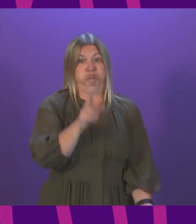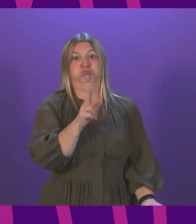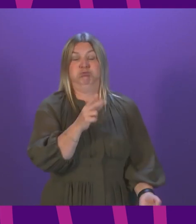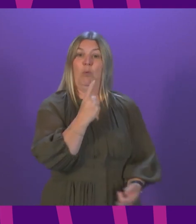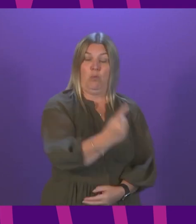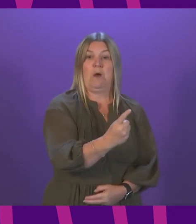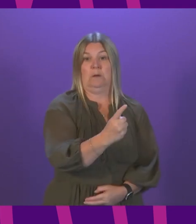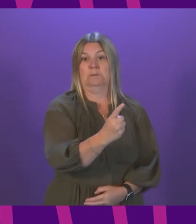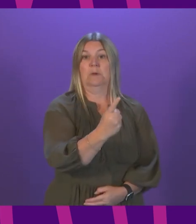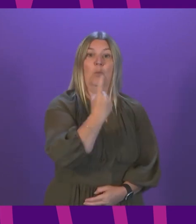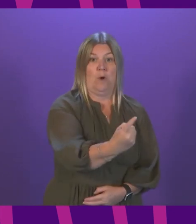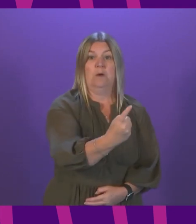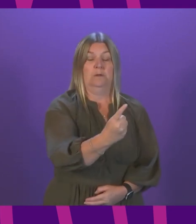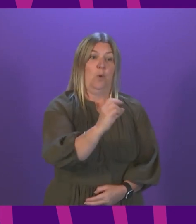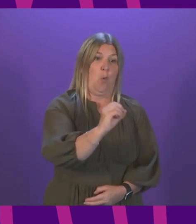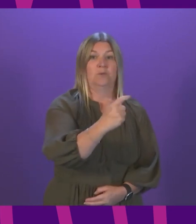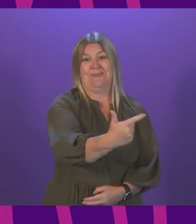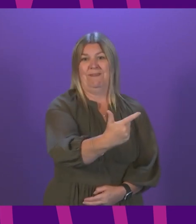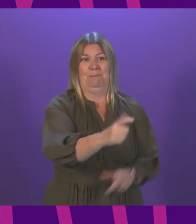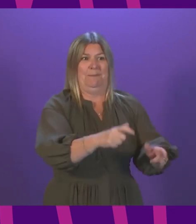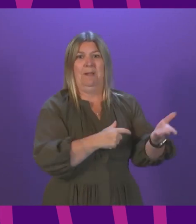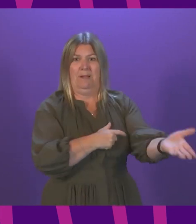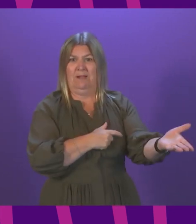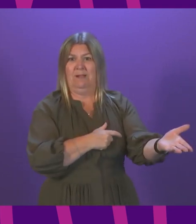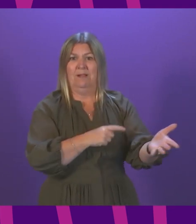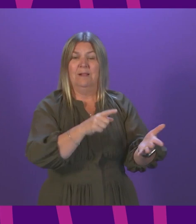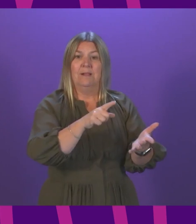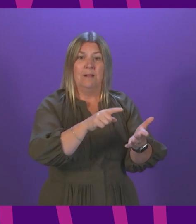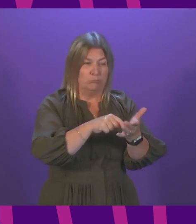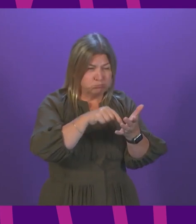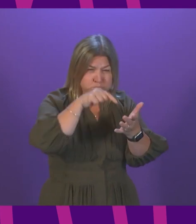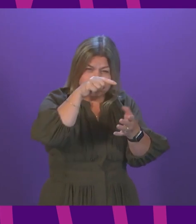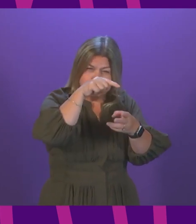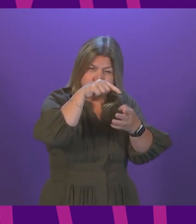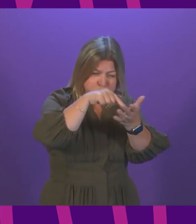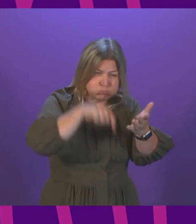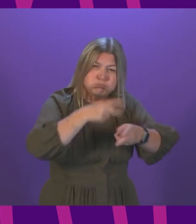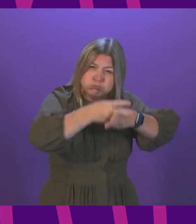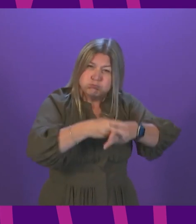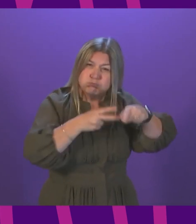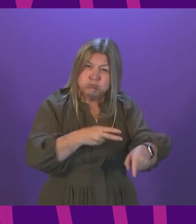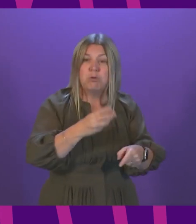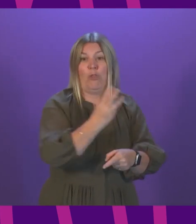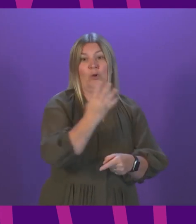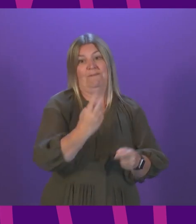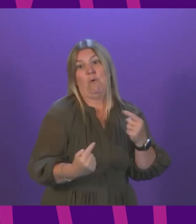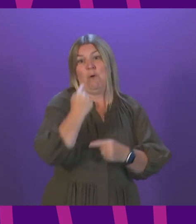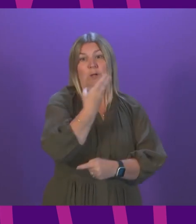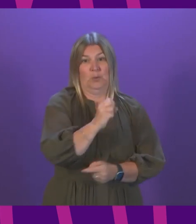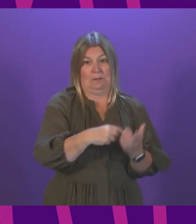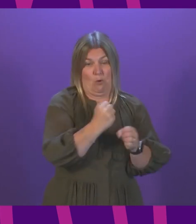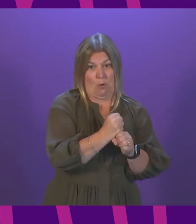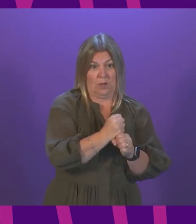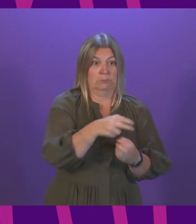1,107. The number of people in intensive care has also increased from 34 on 20 August to